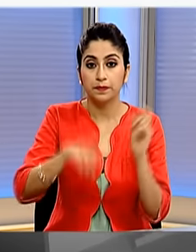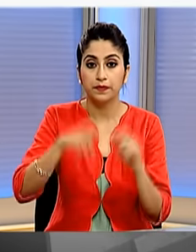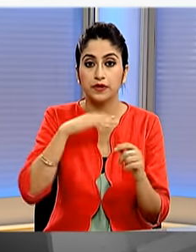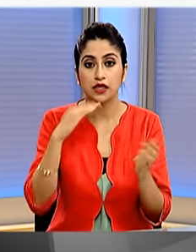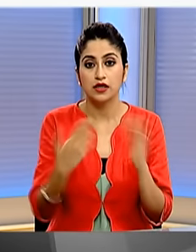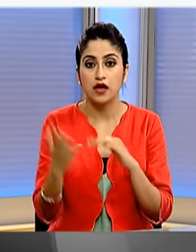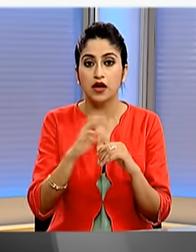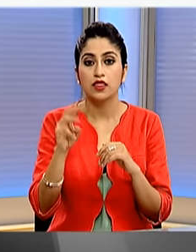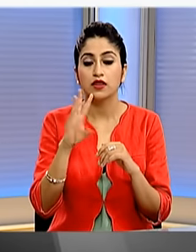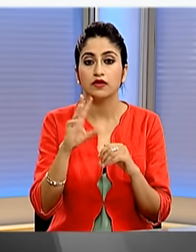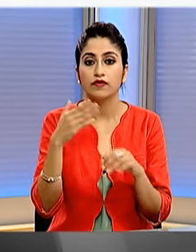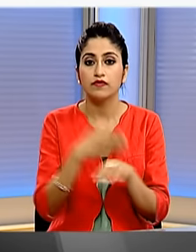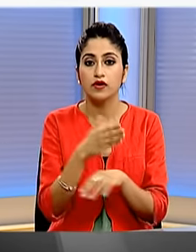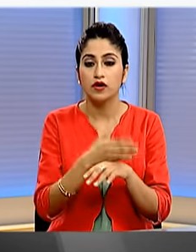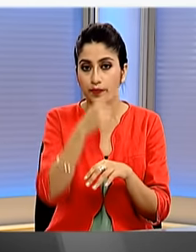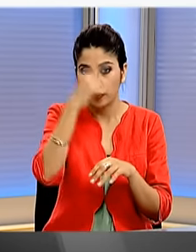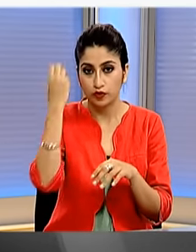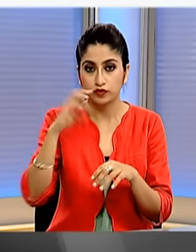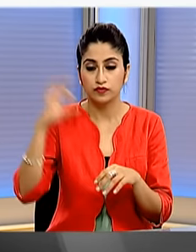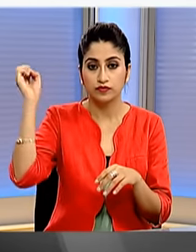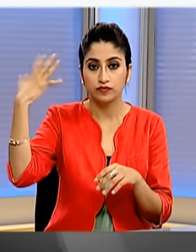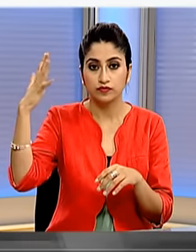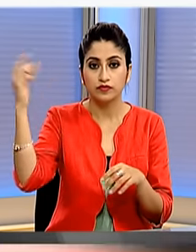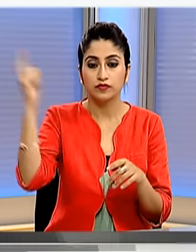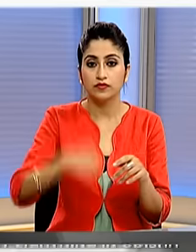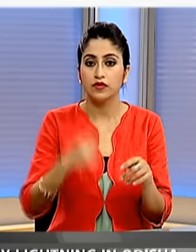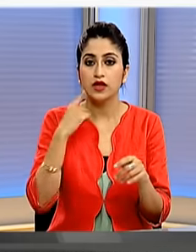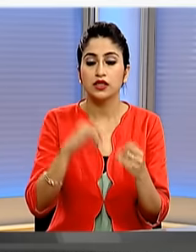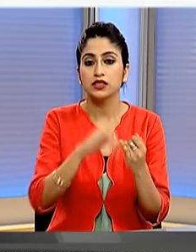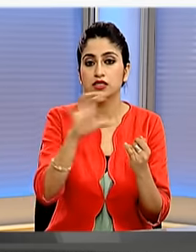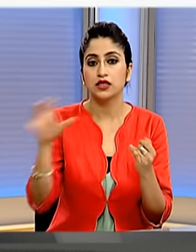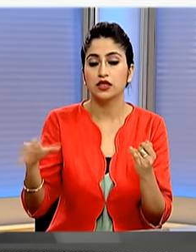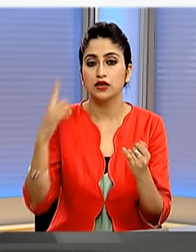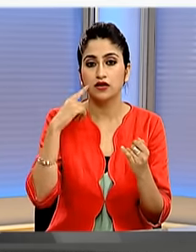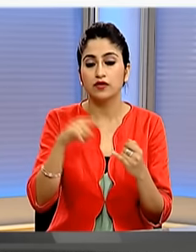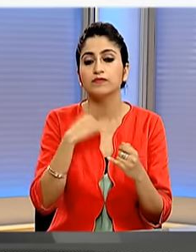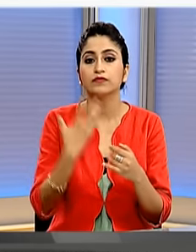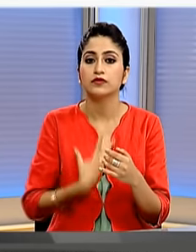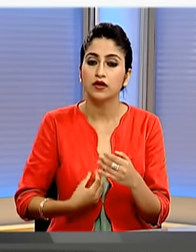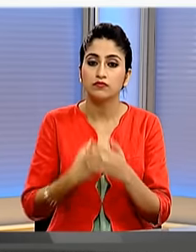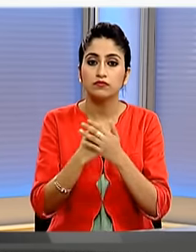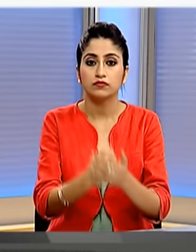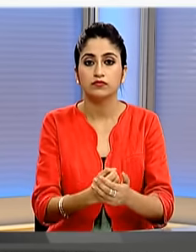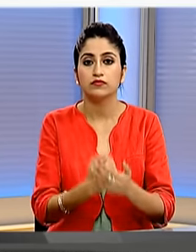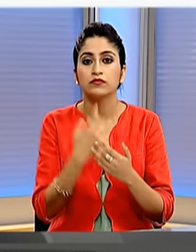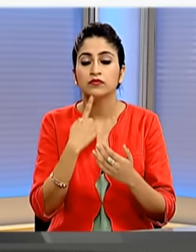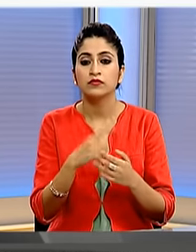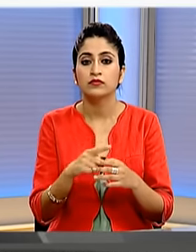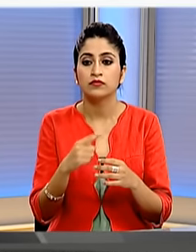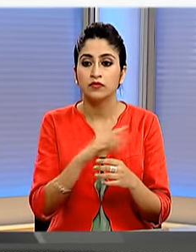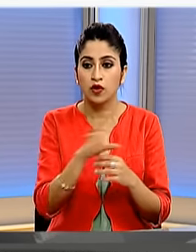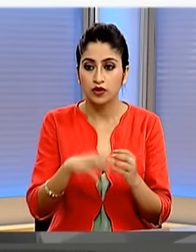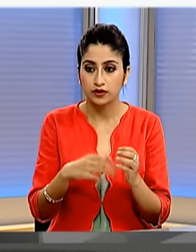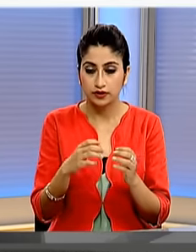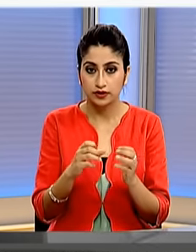and around 35 were injured due to lightning in different parts of the state while expressing solidarity with the bereaved families of the